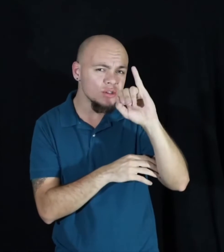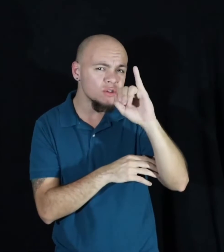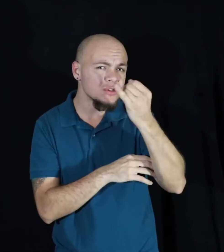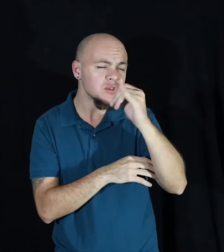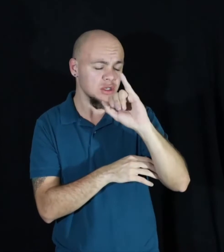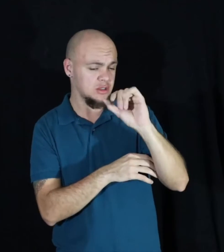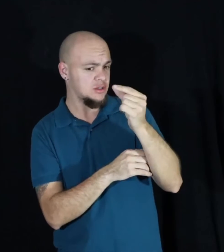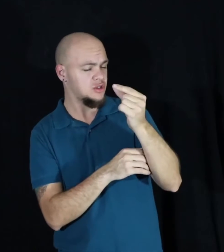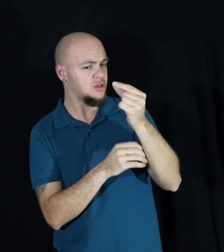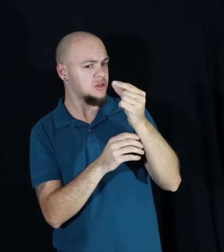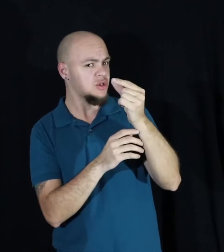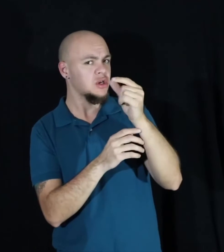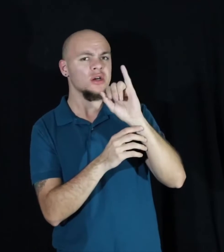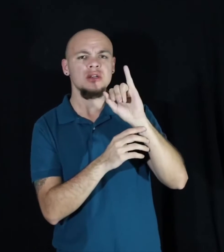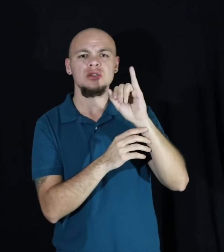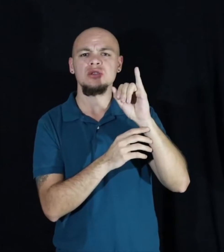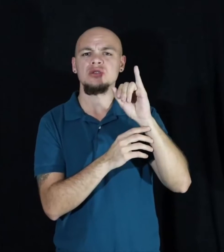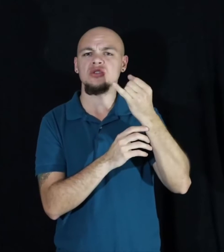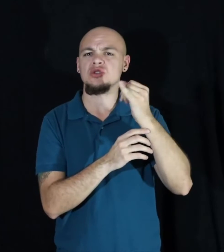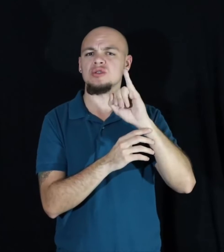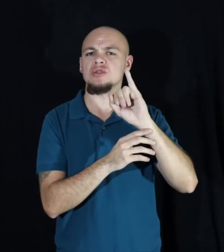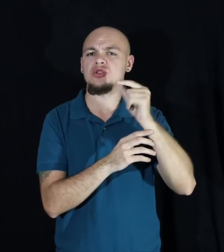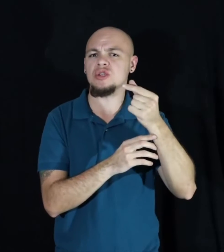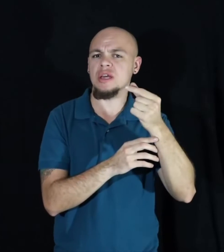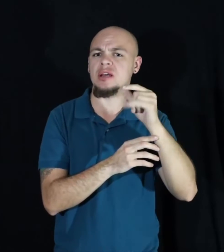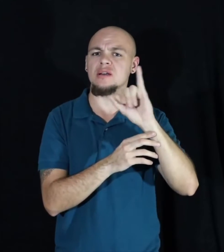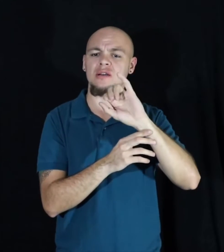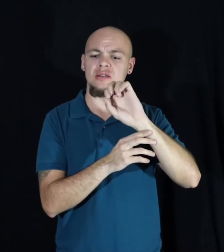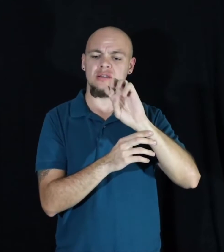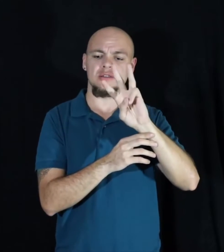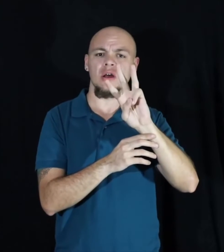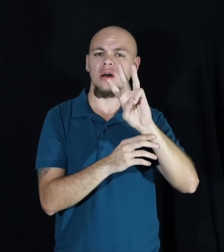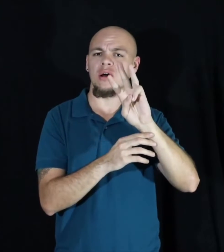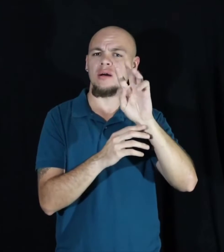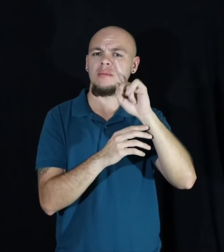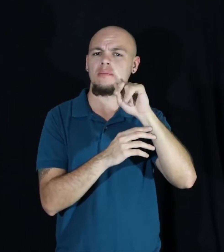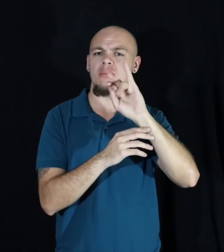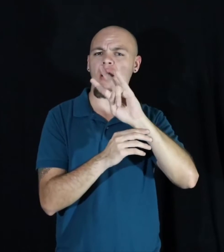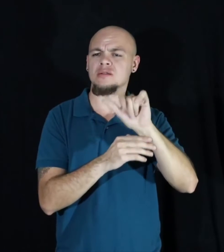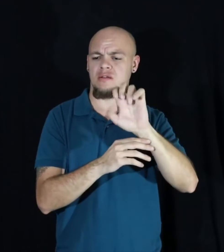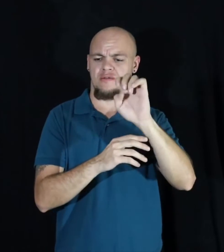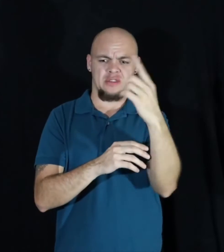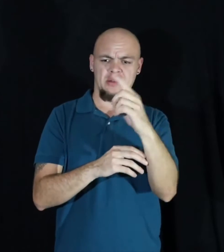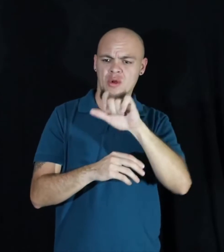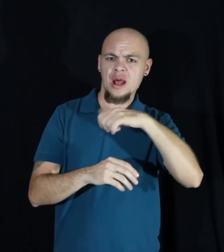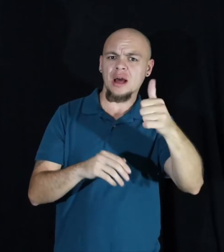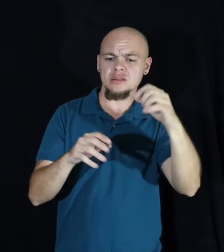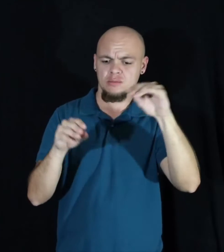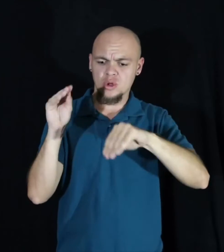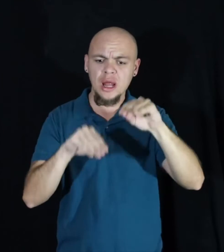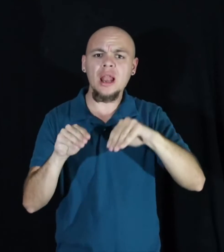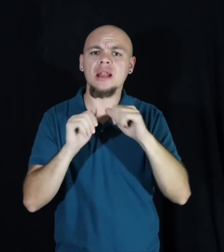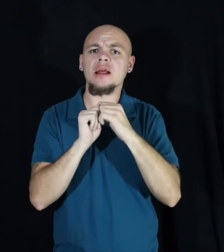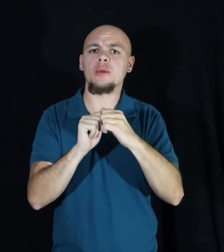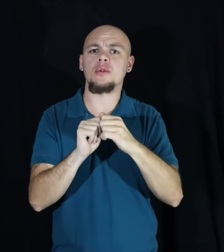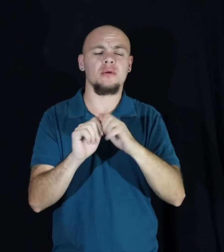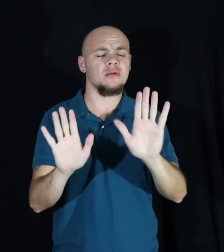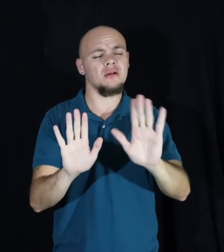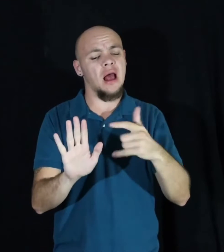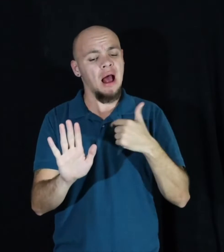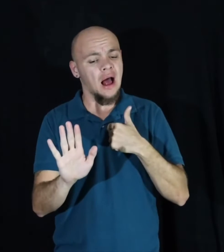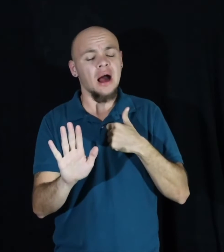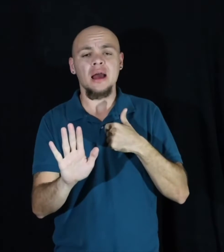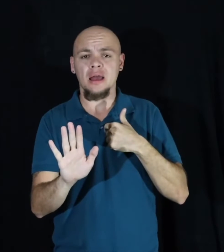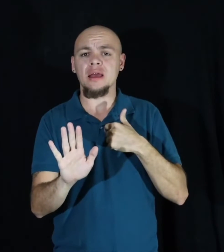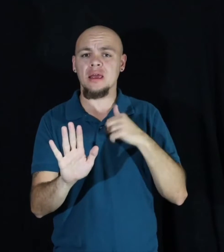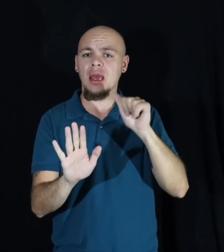waiting to be put together by somebody else. I am who I am. I